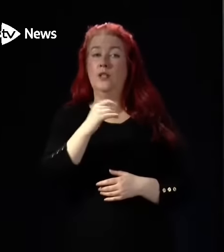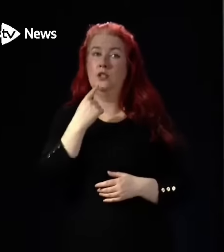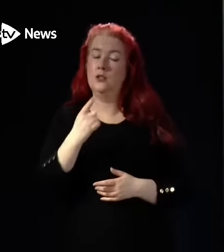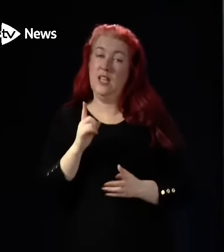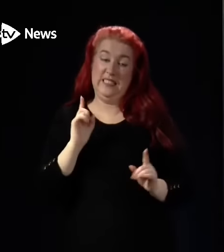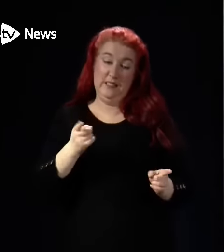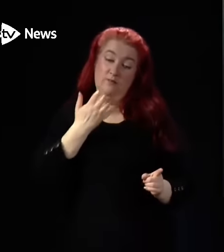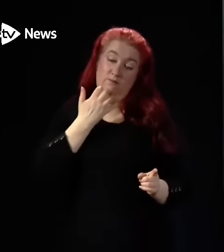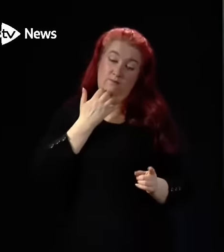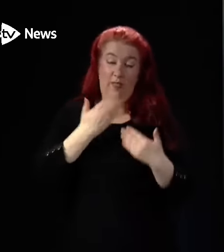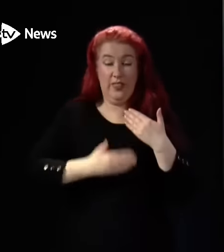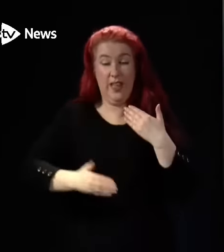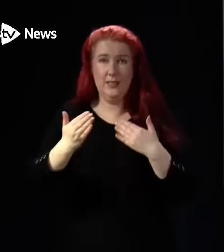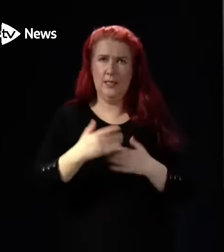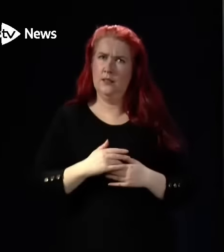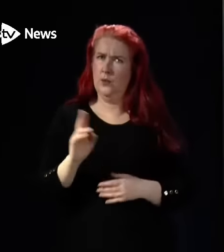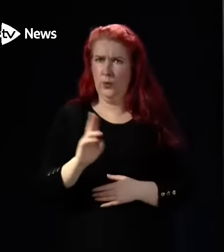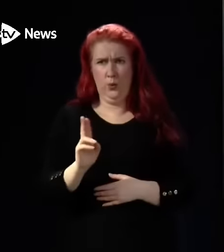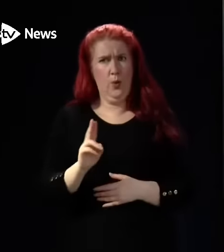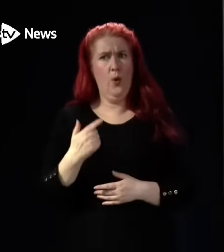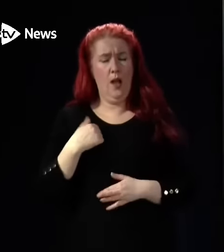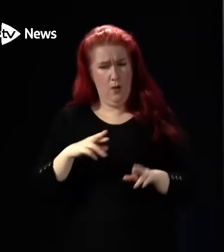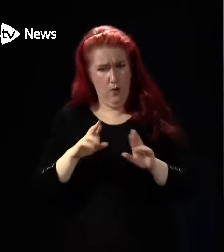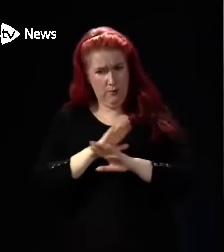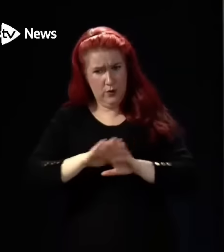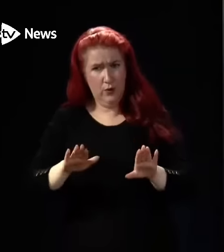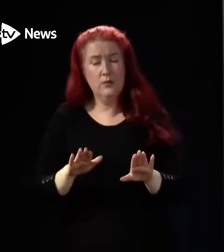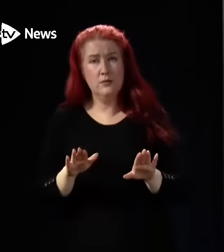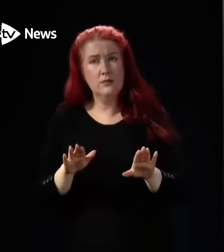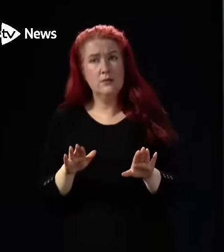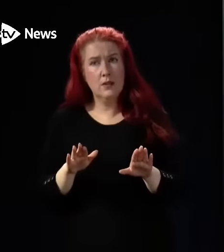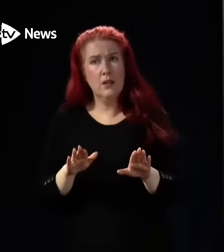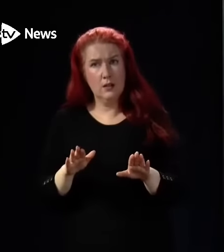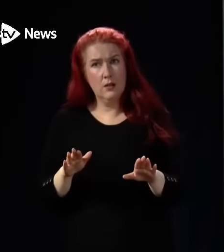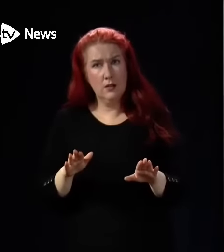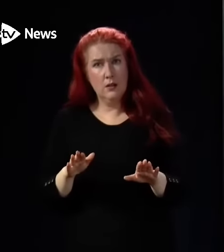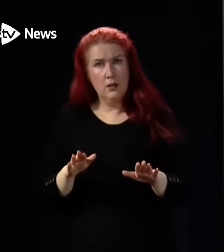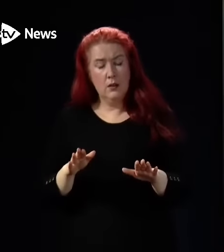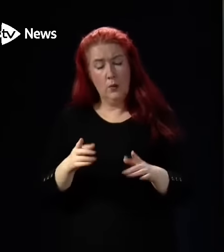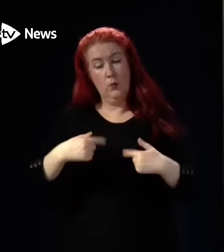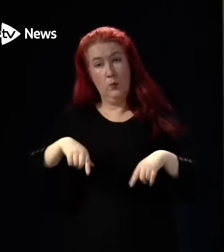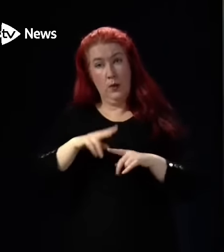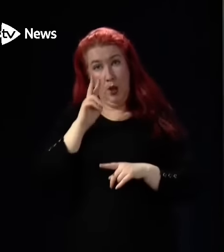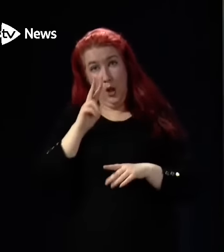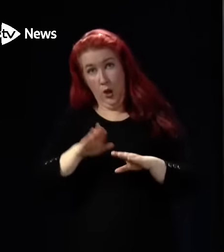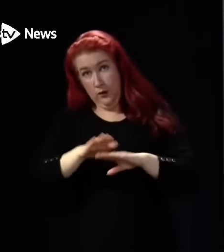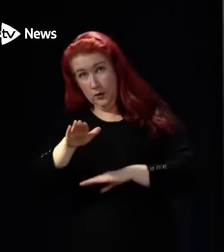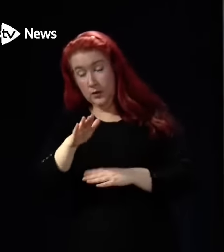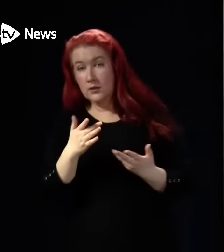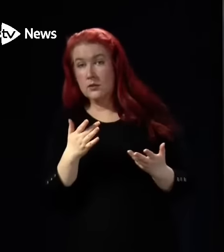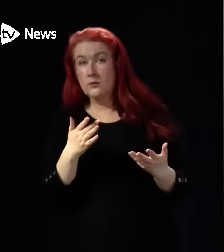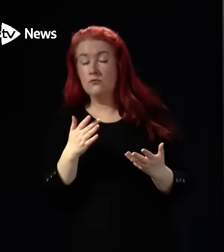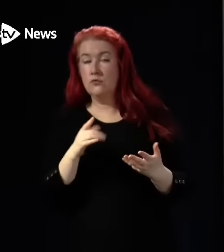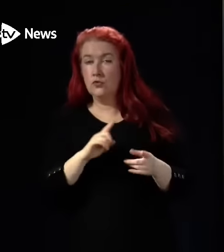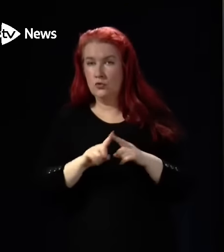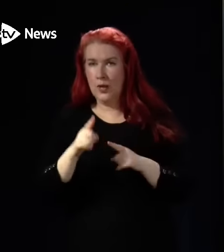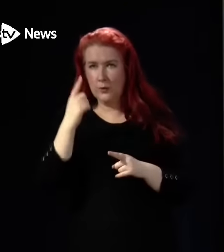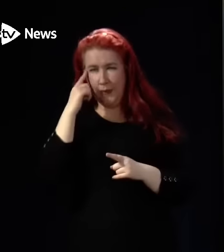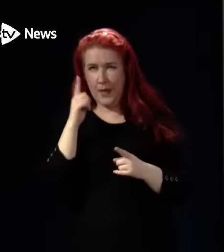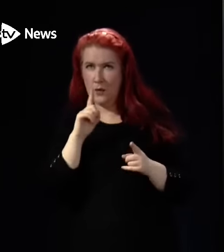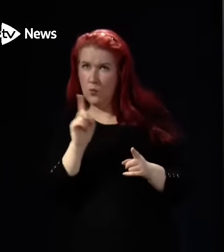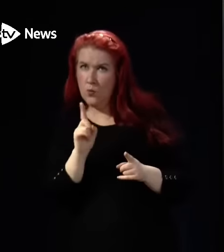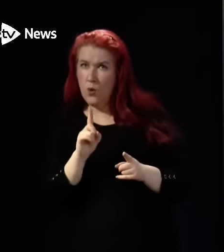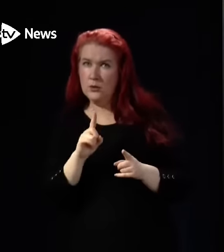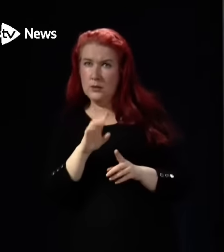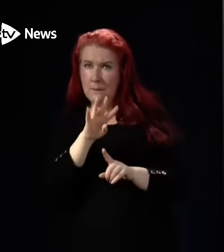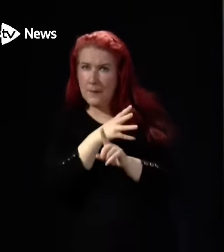is always going to be? No, I hope it's not. We do look ahead and try to predict trends in the health service.